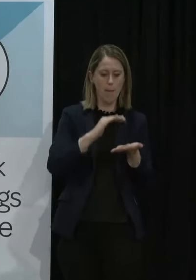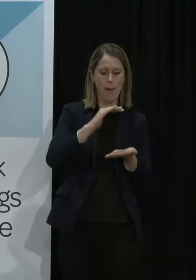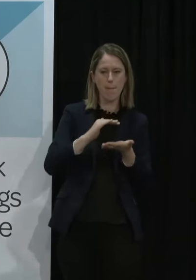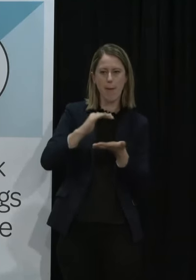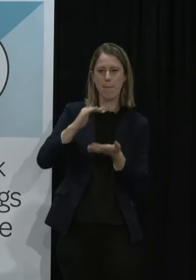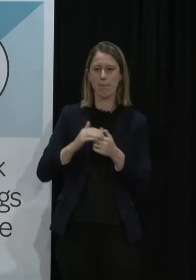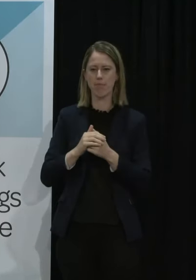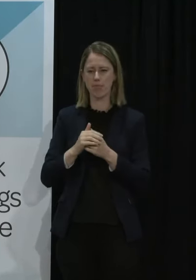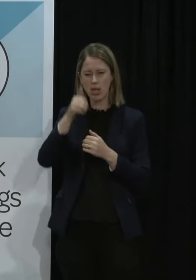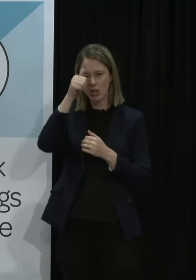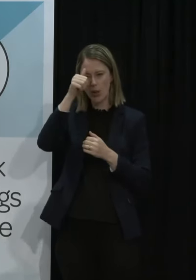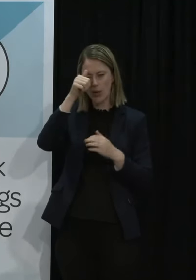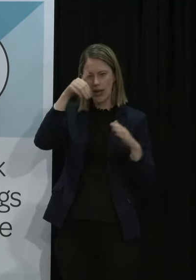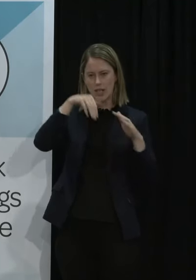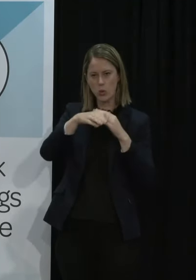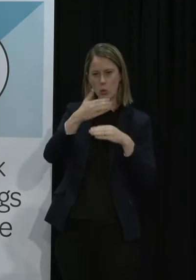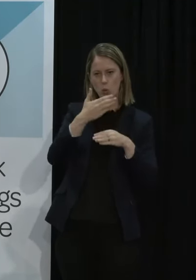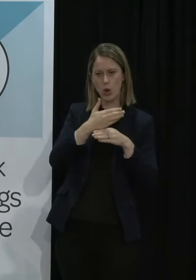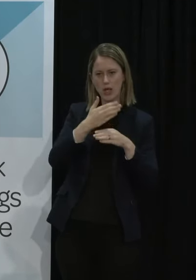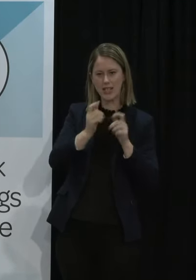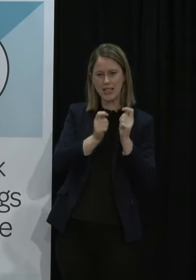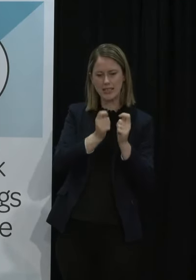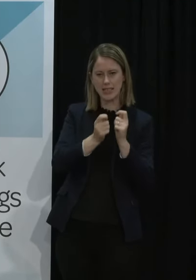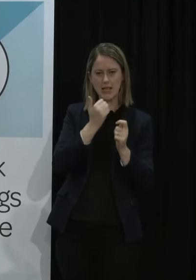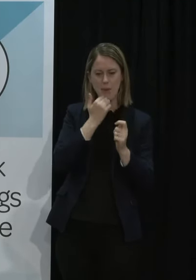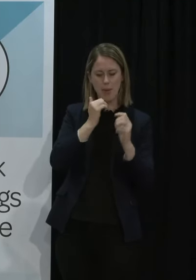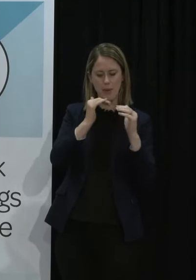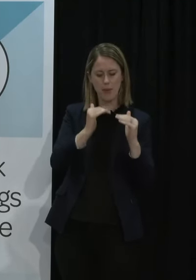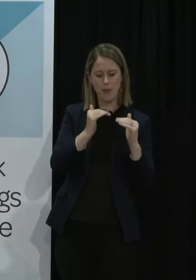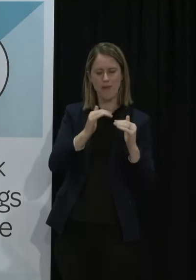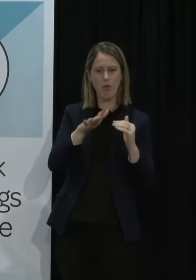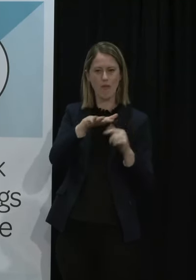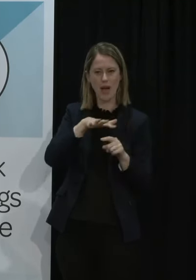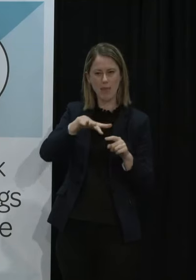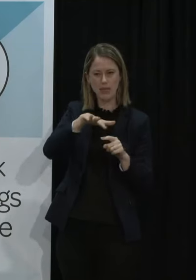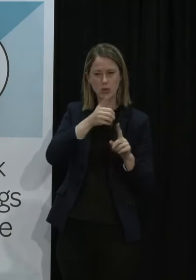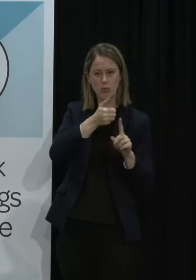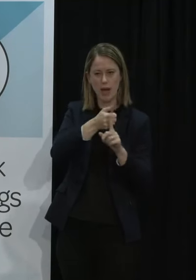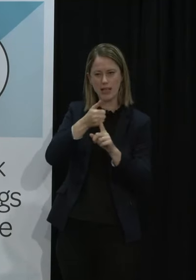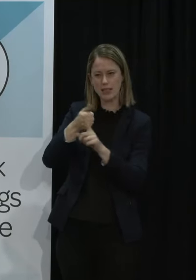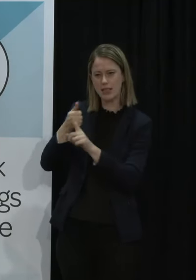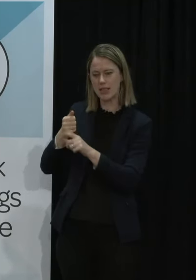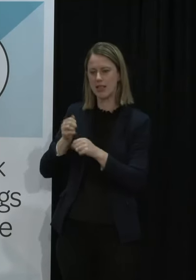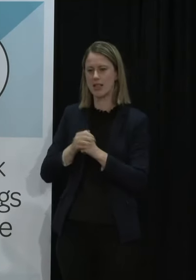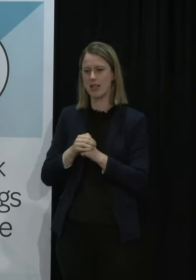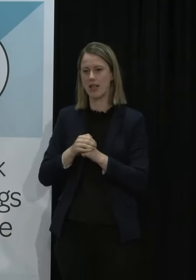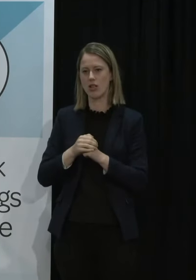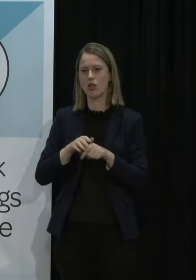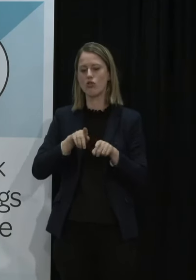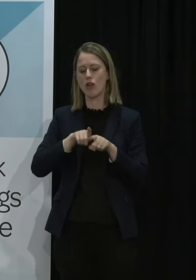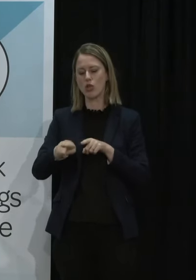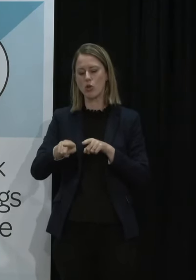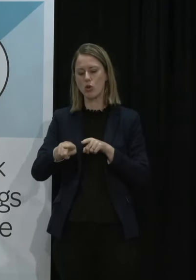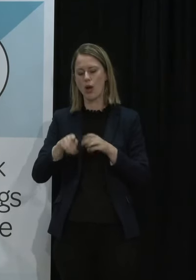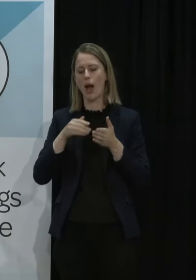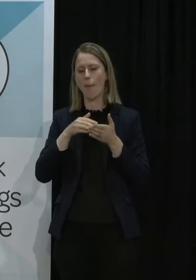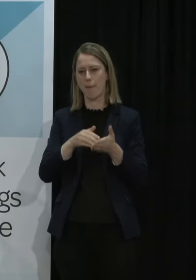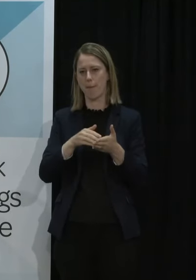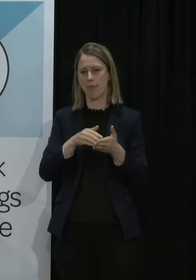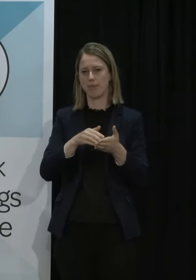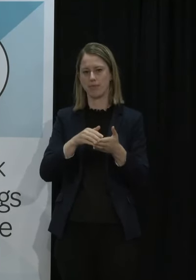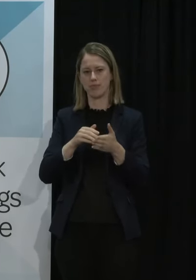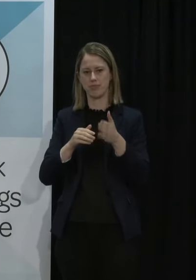the in-work test for families so all of those things have been to try and get ahead of the impacts of COVID What